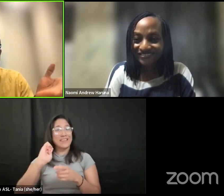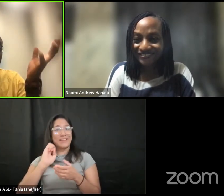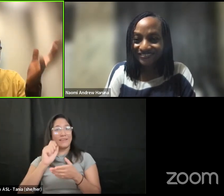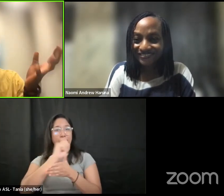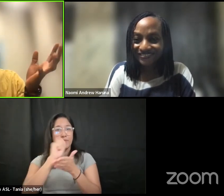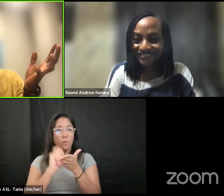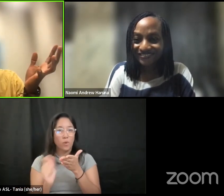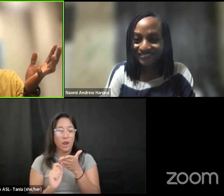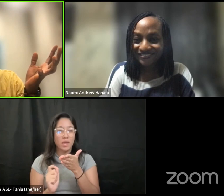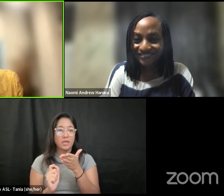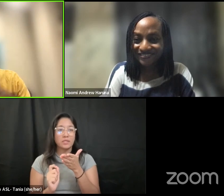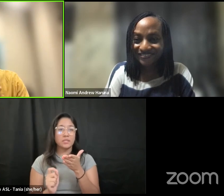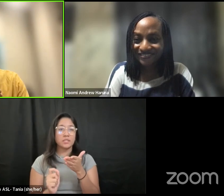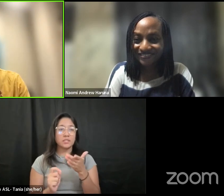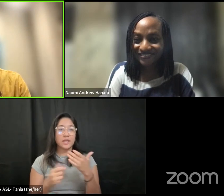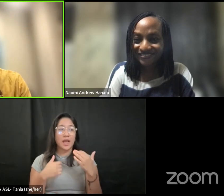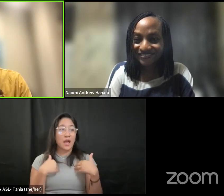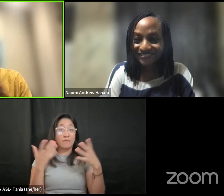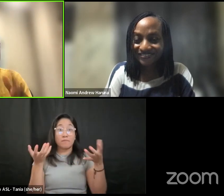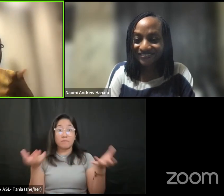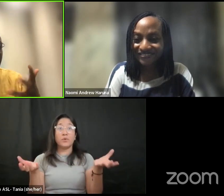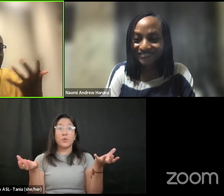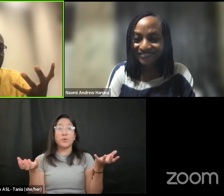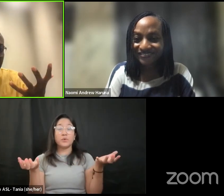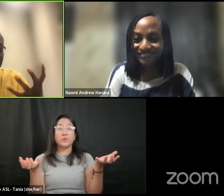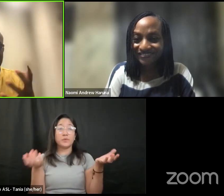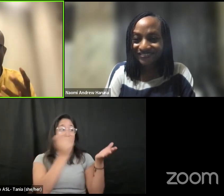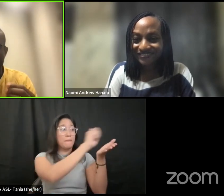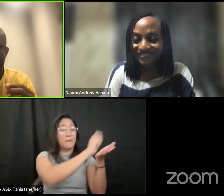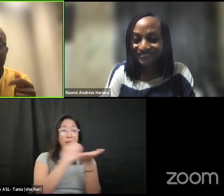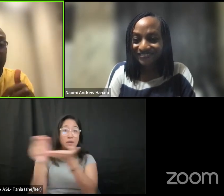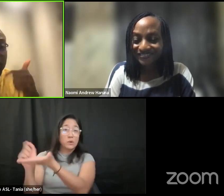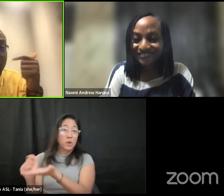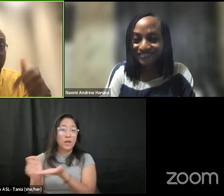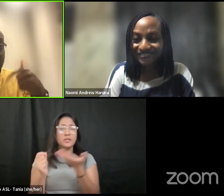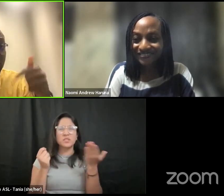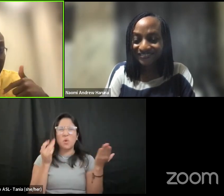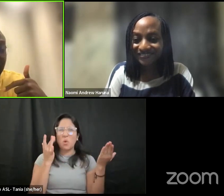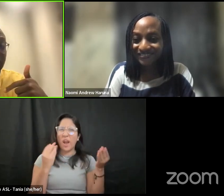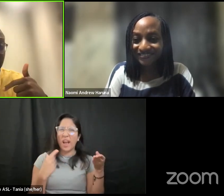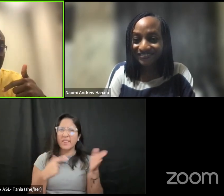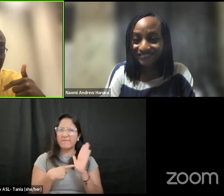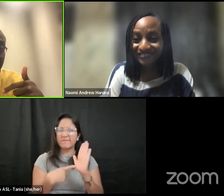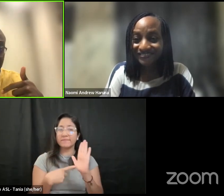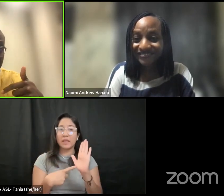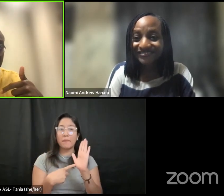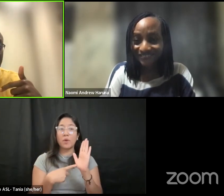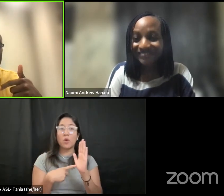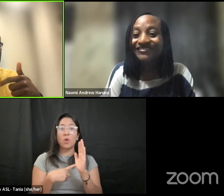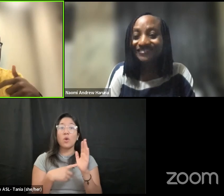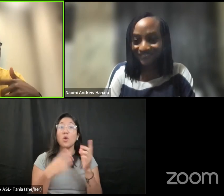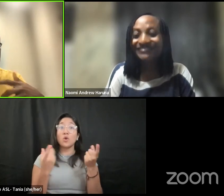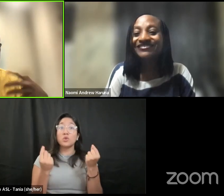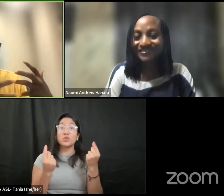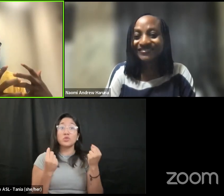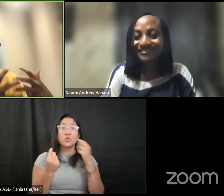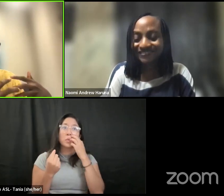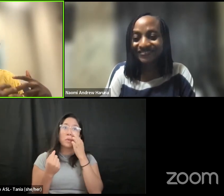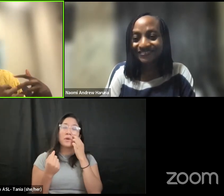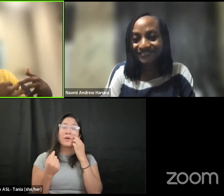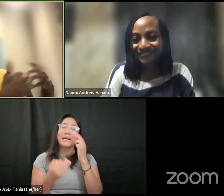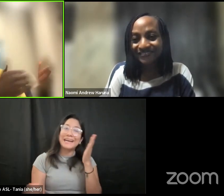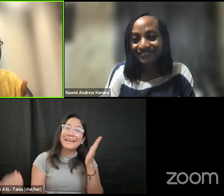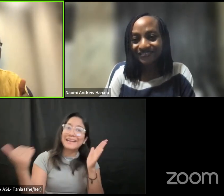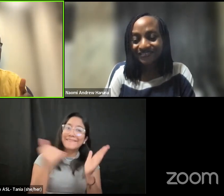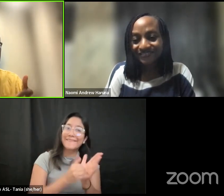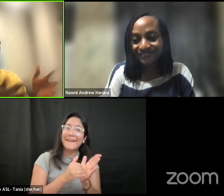we we have both both peace right now why did i bring up this is that we need to constantly revisit history history history is